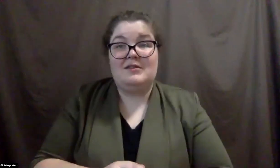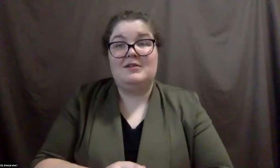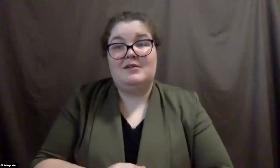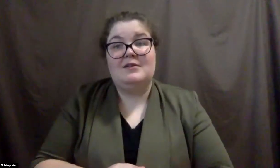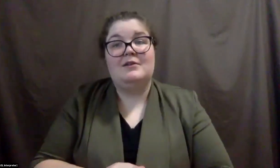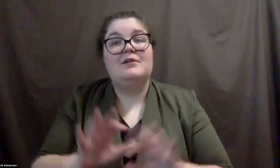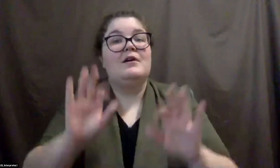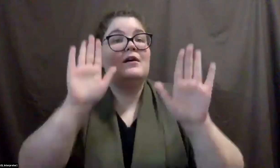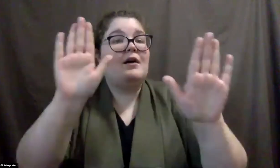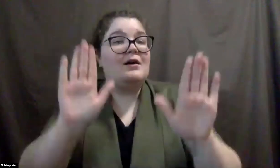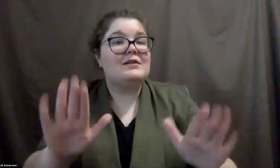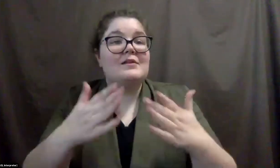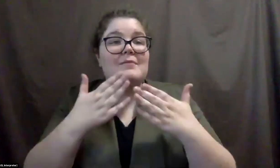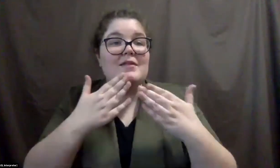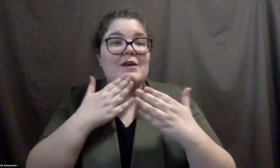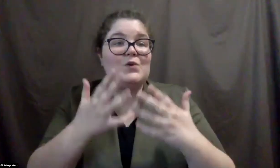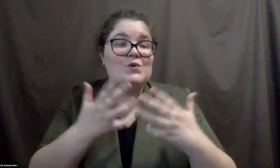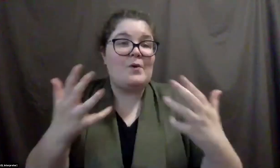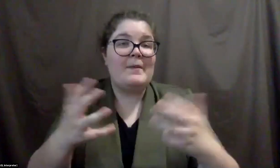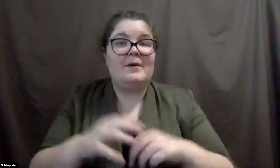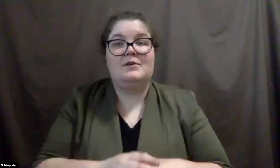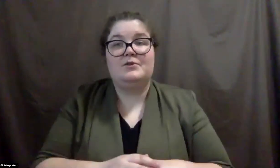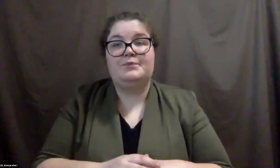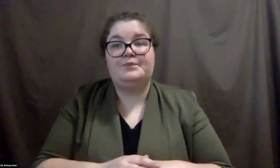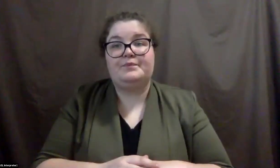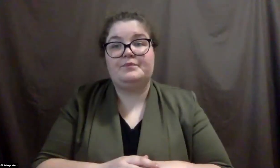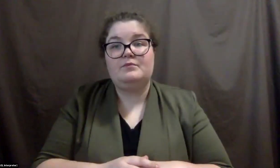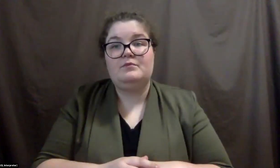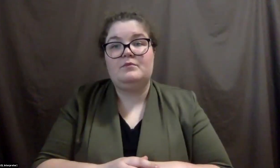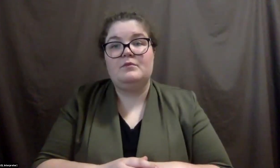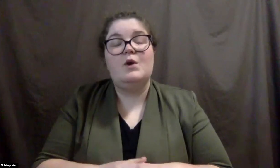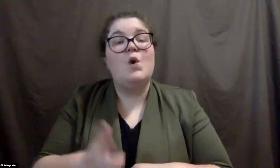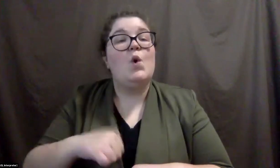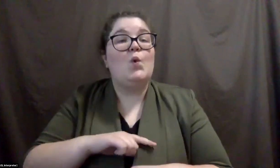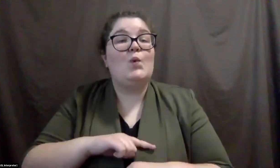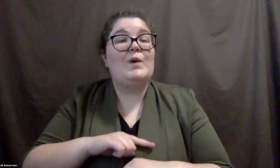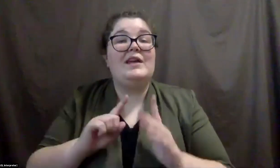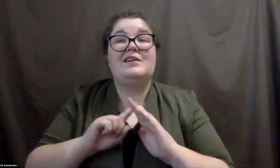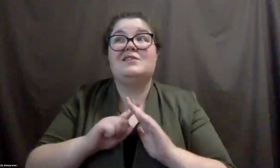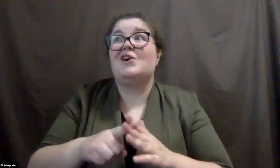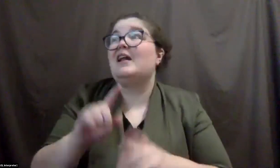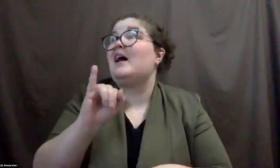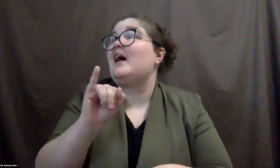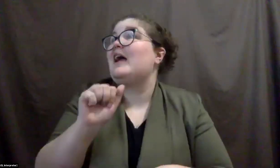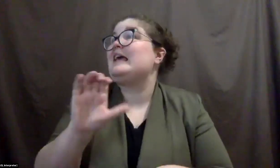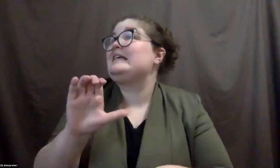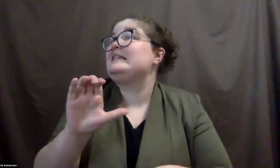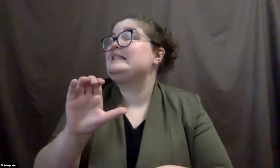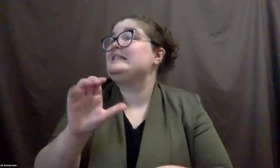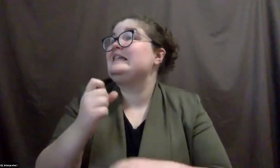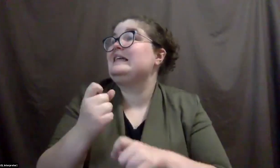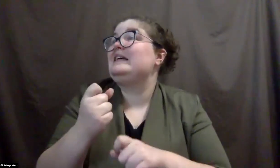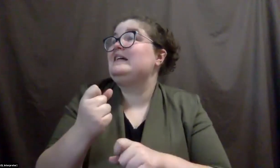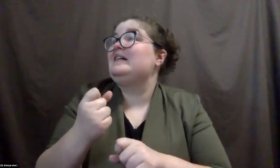Awesome. Thank you so much. Um, yeah, we started at the IAC, maybe, maybe a year or so ago,